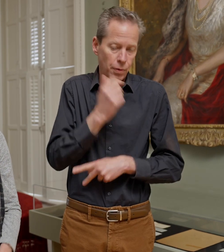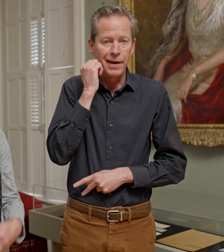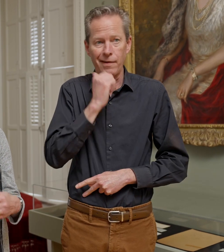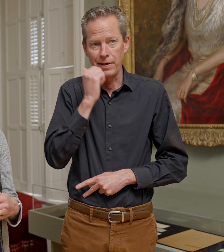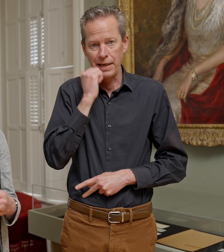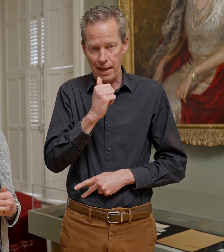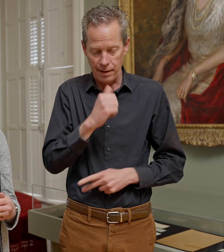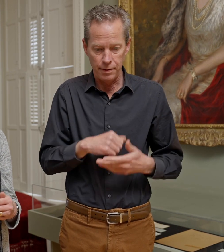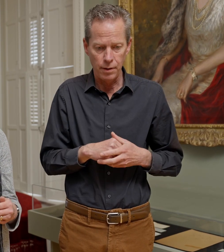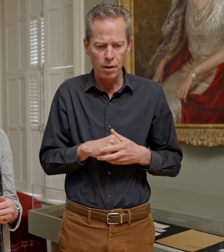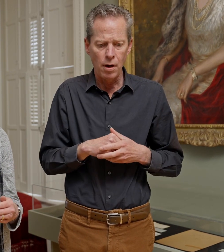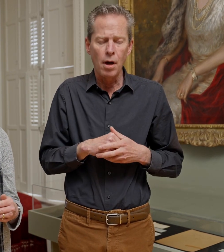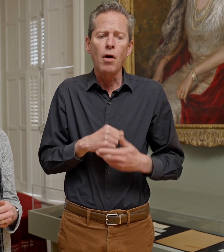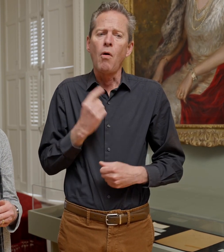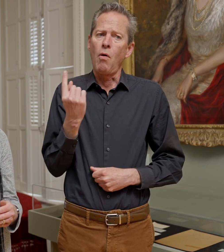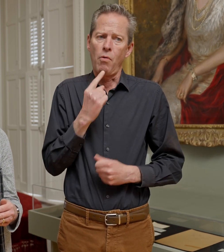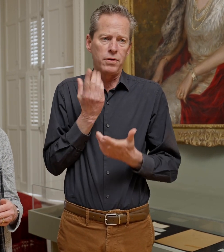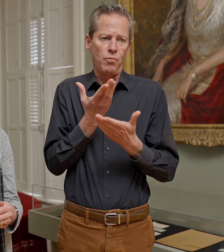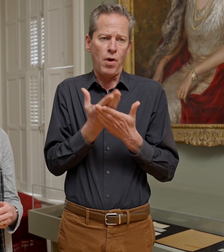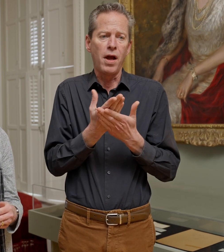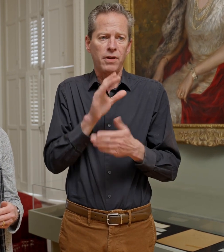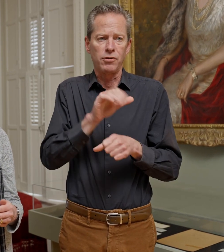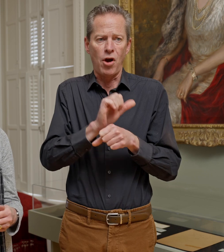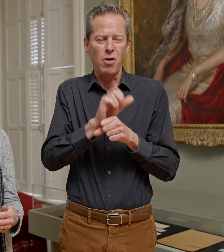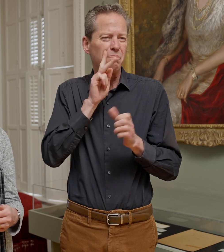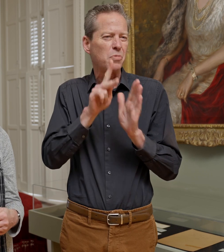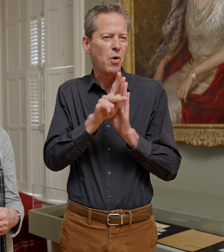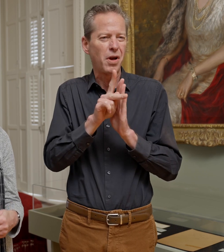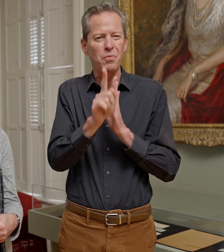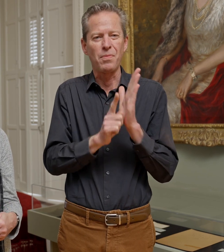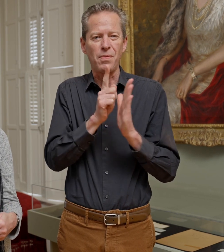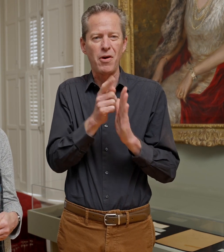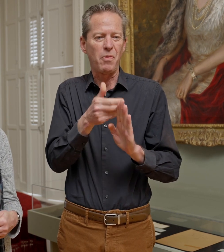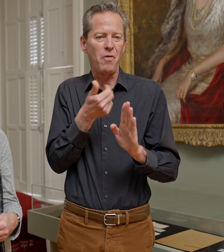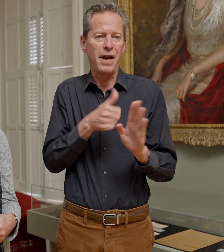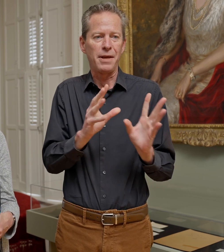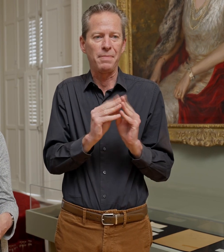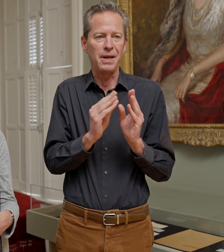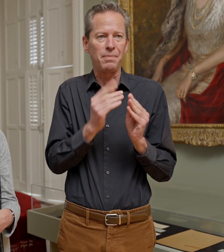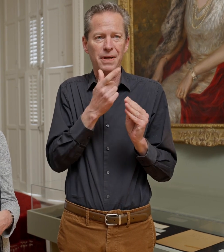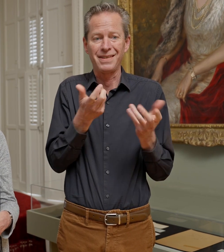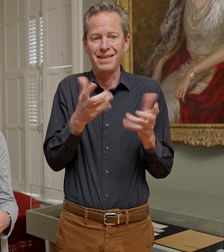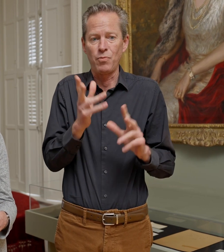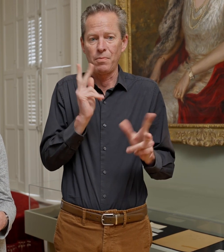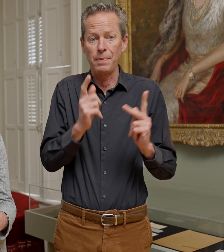He always arrived at Kodak an hour or more before any meeting because he didn't want people to see him in that condition.